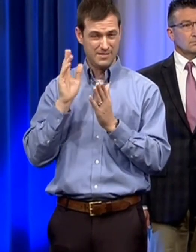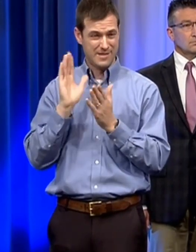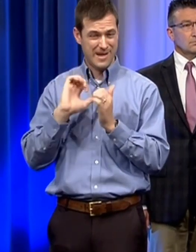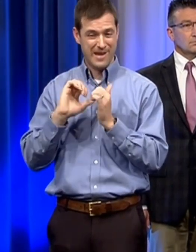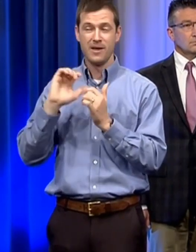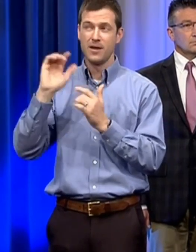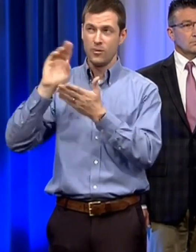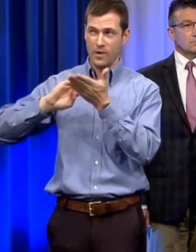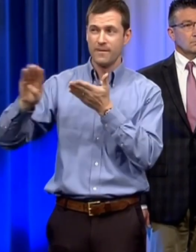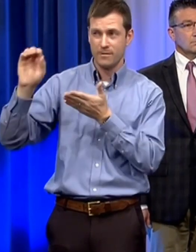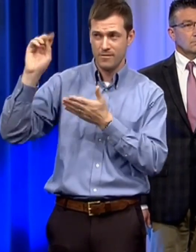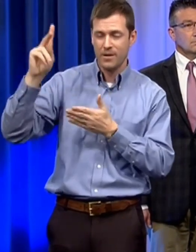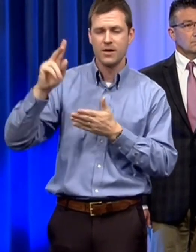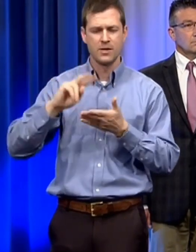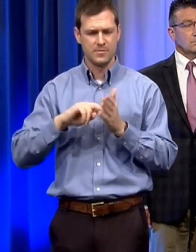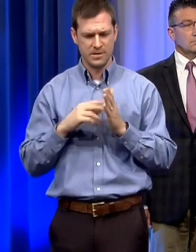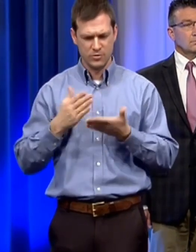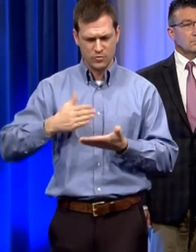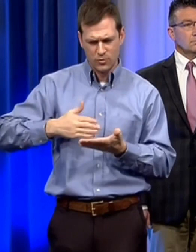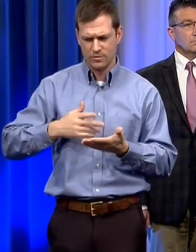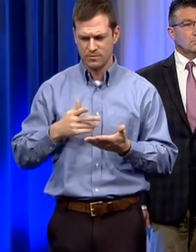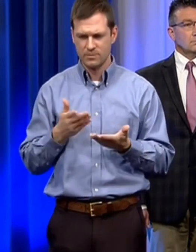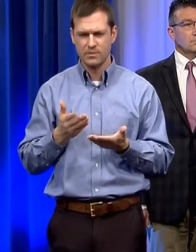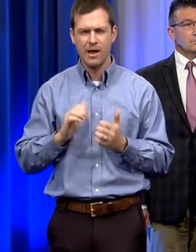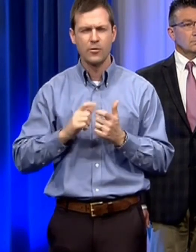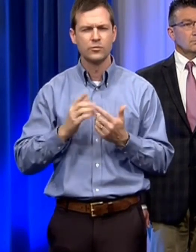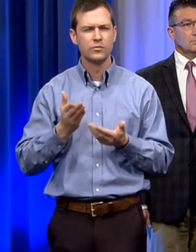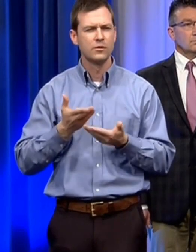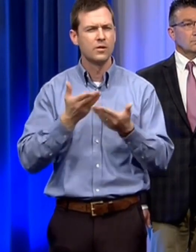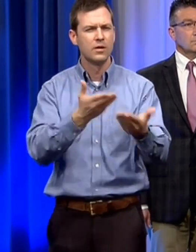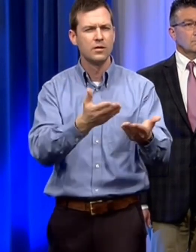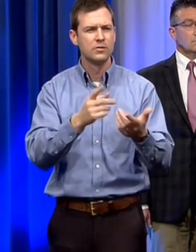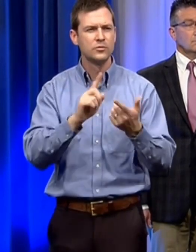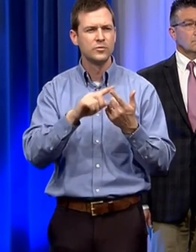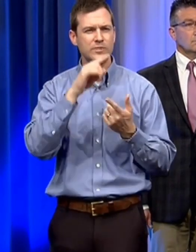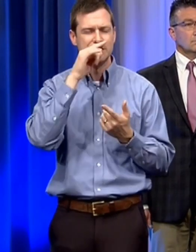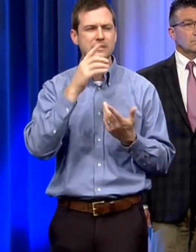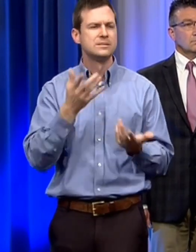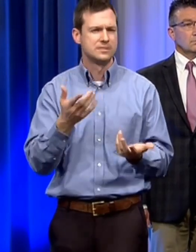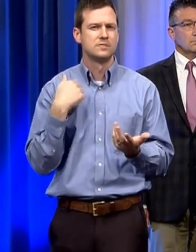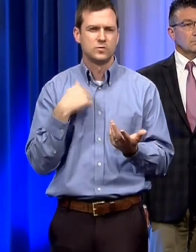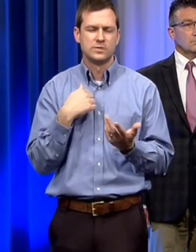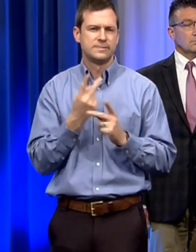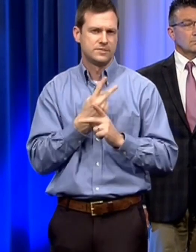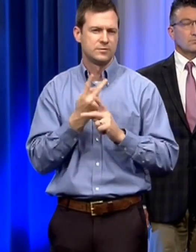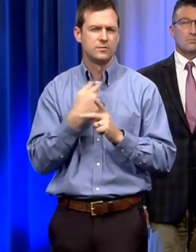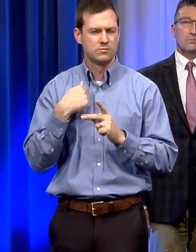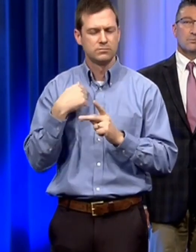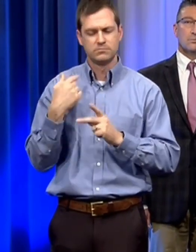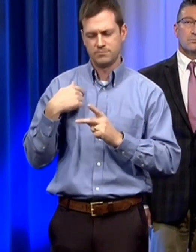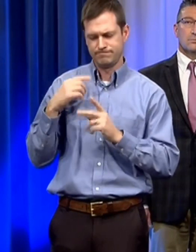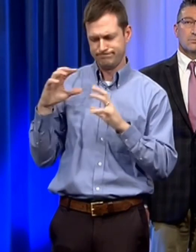to students so just because we can prepare the meals obviously we have distribution problems we have been working on that this afternoon with our